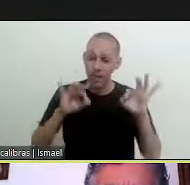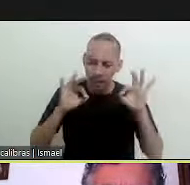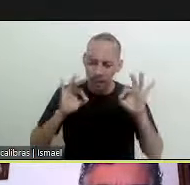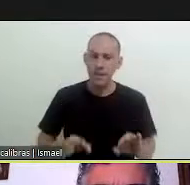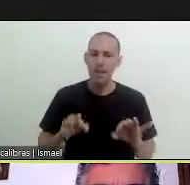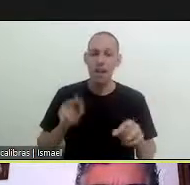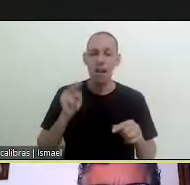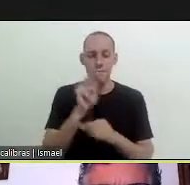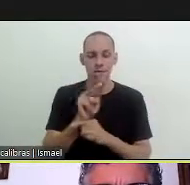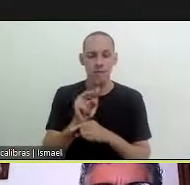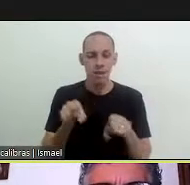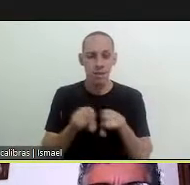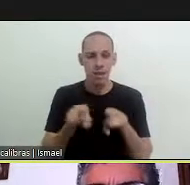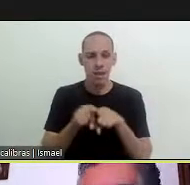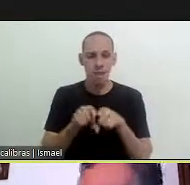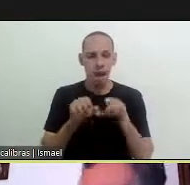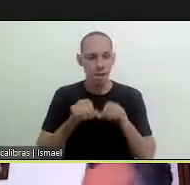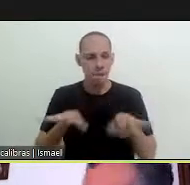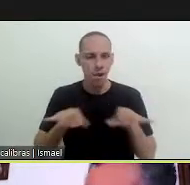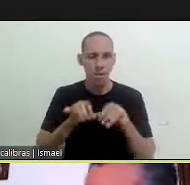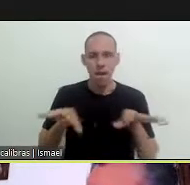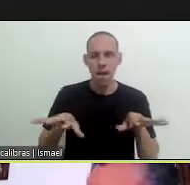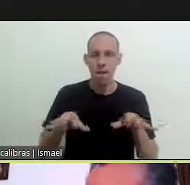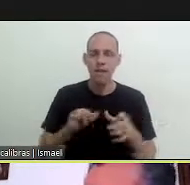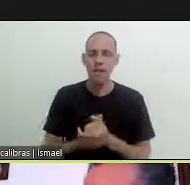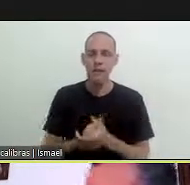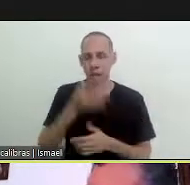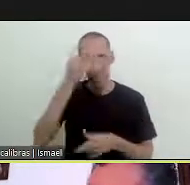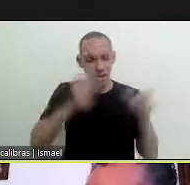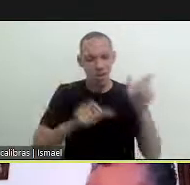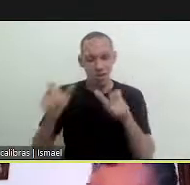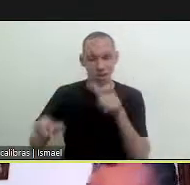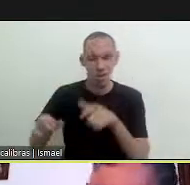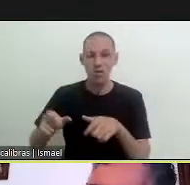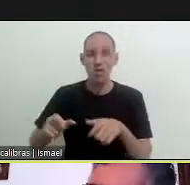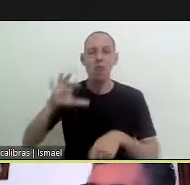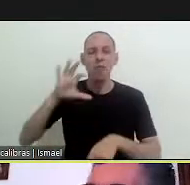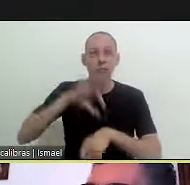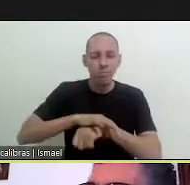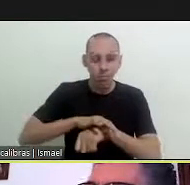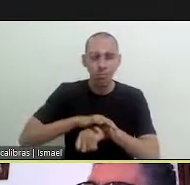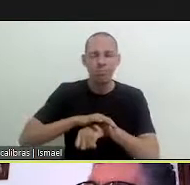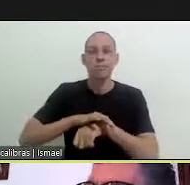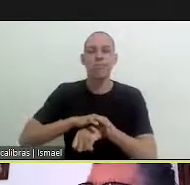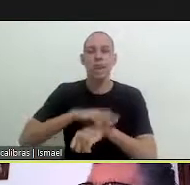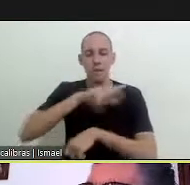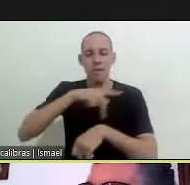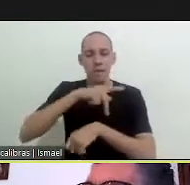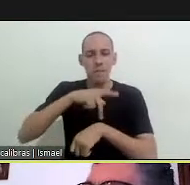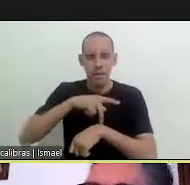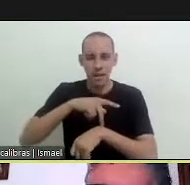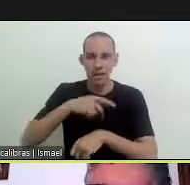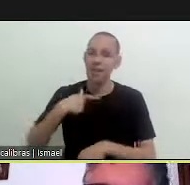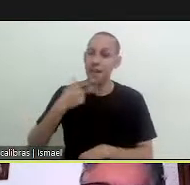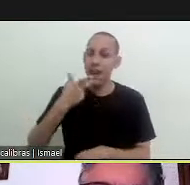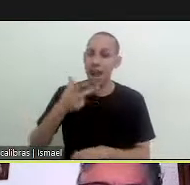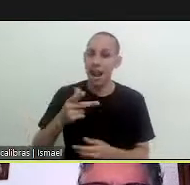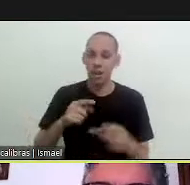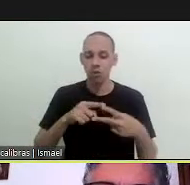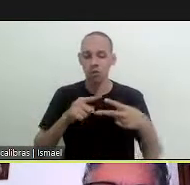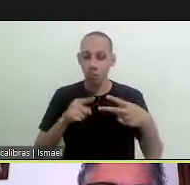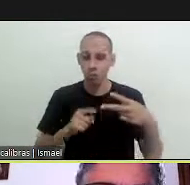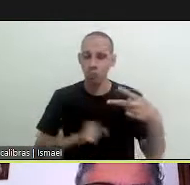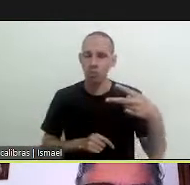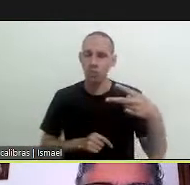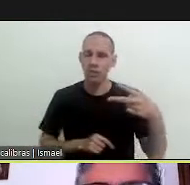the mandatory reporting and epidemiological surveillance of the chronic cases in all of those countries i would